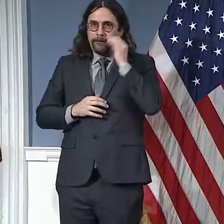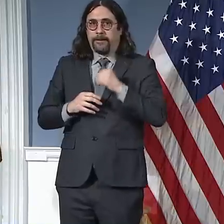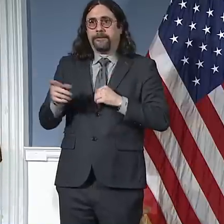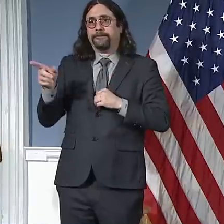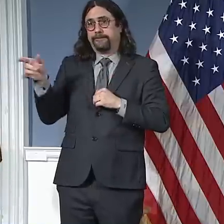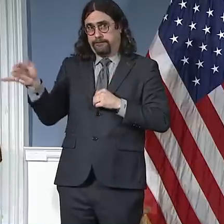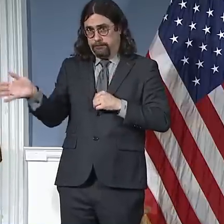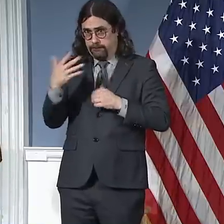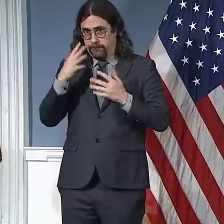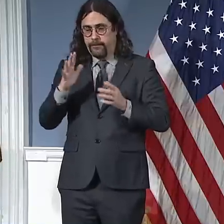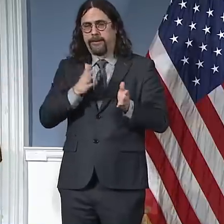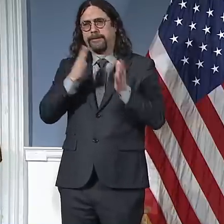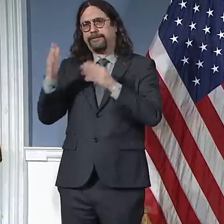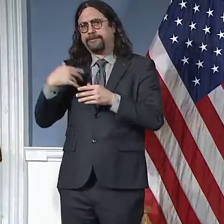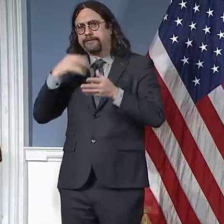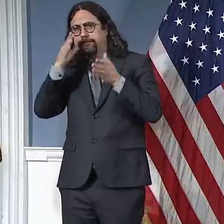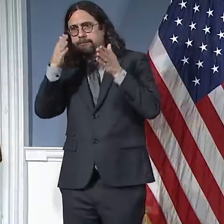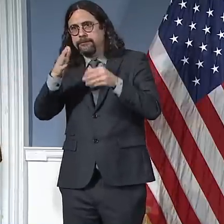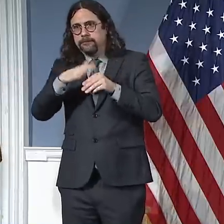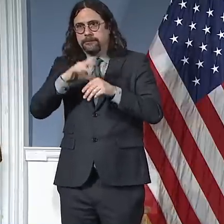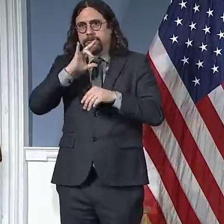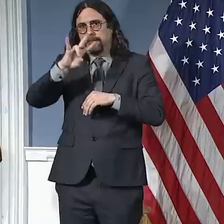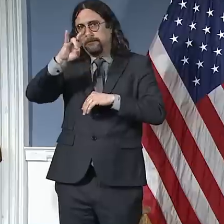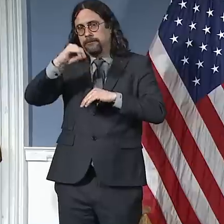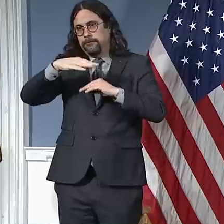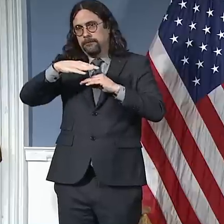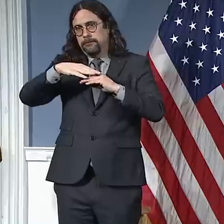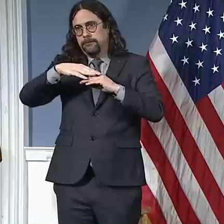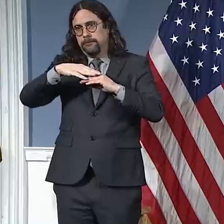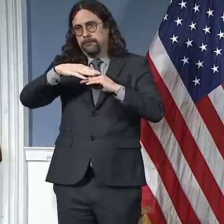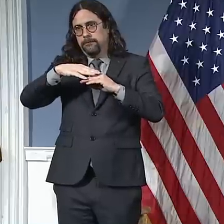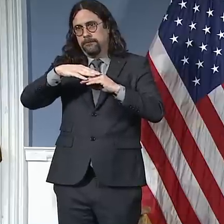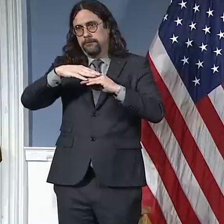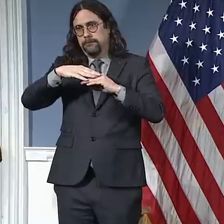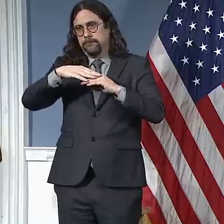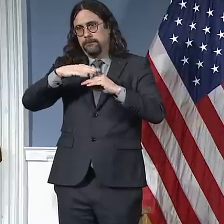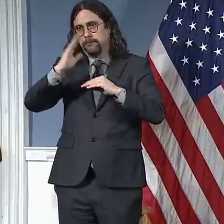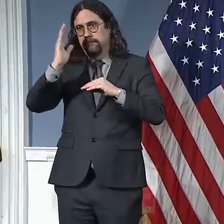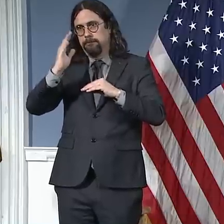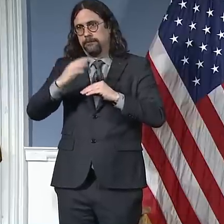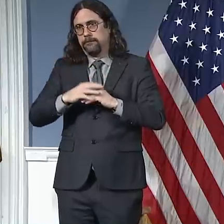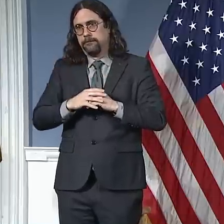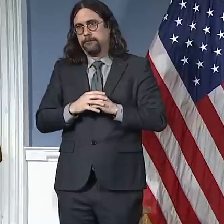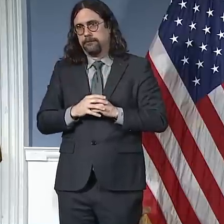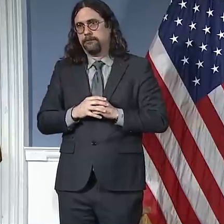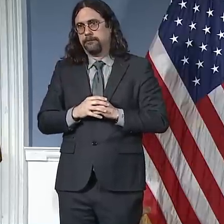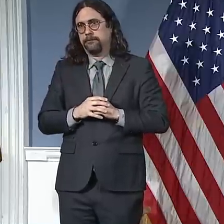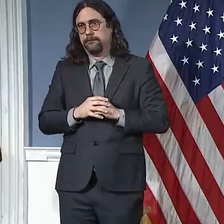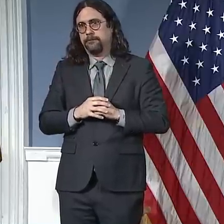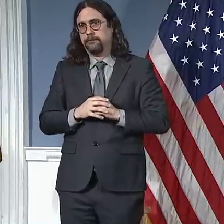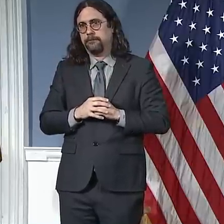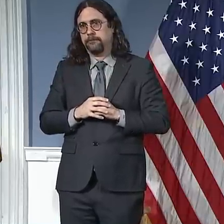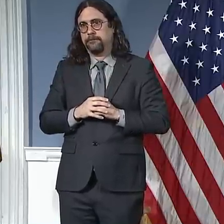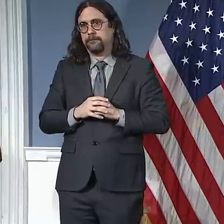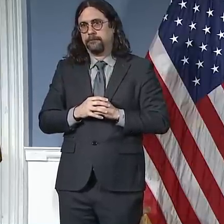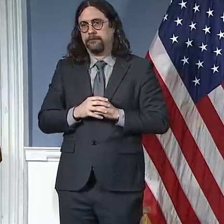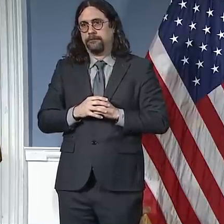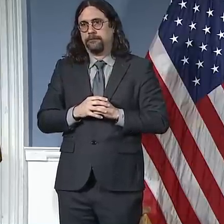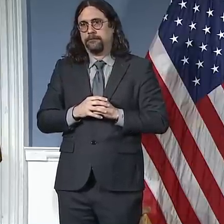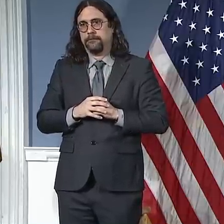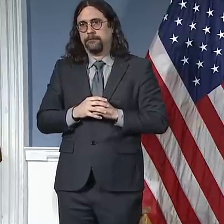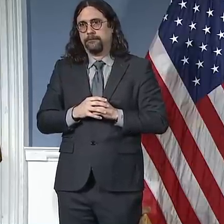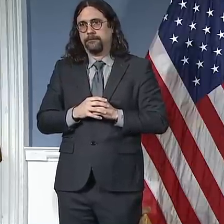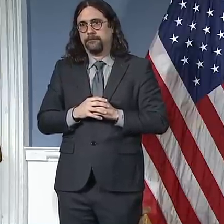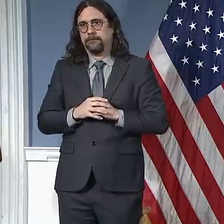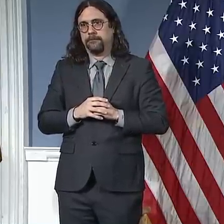are those awaiting trial. There's a particular group of them, about 100, who should be considered immediately, but that will